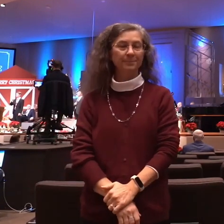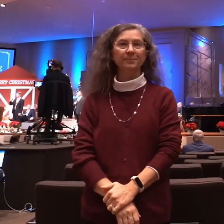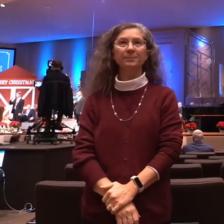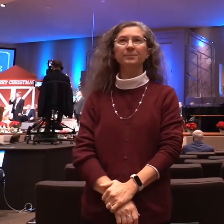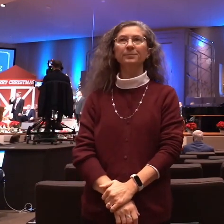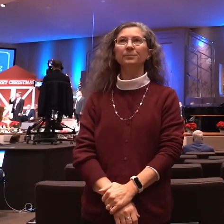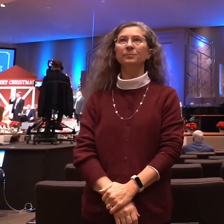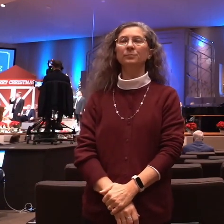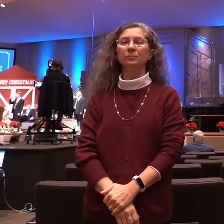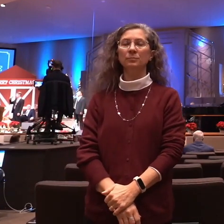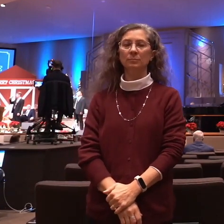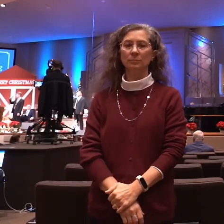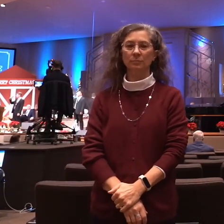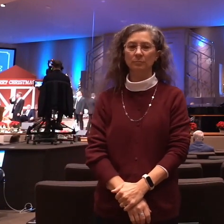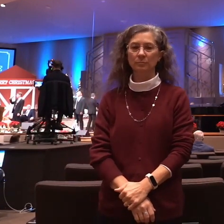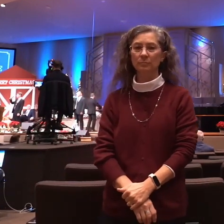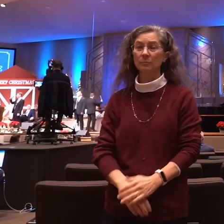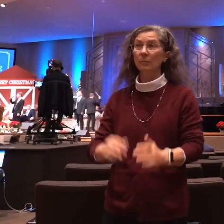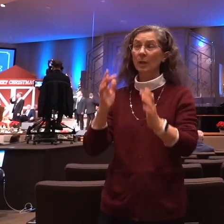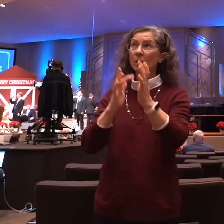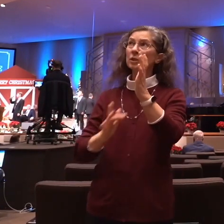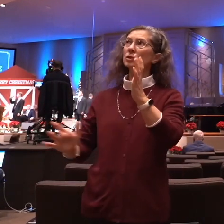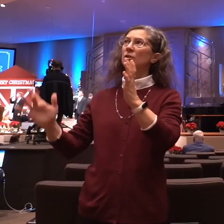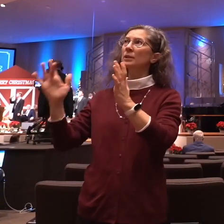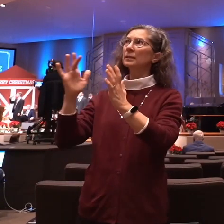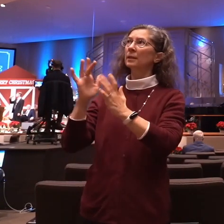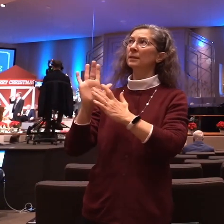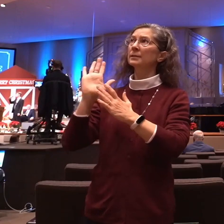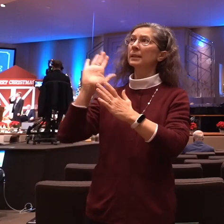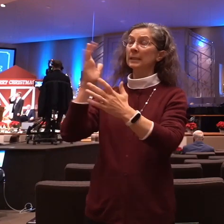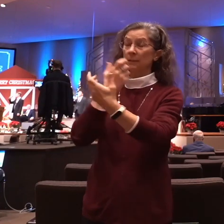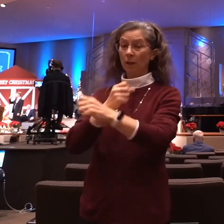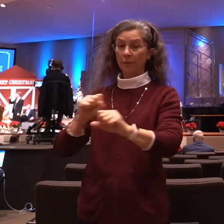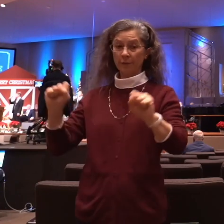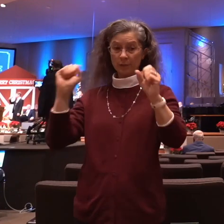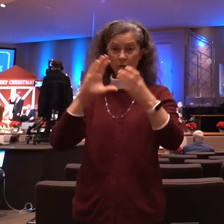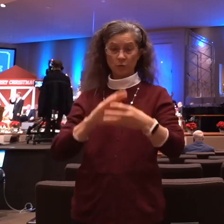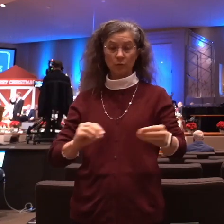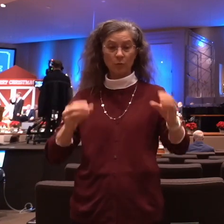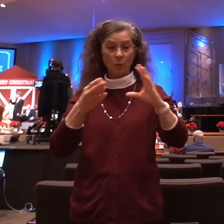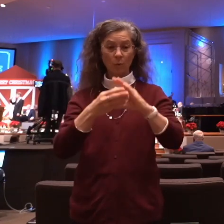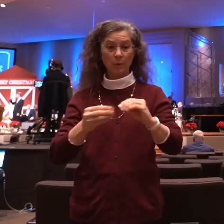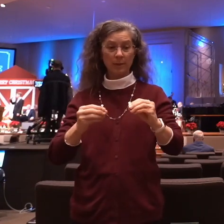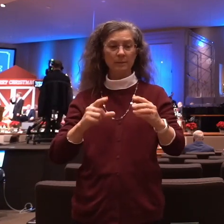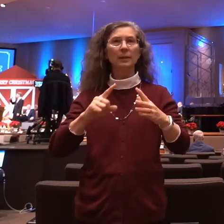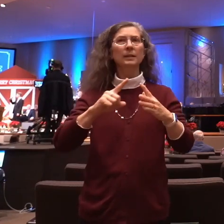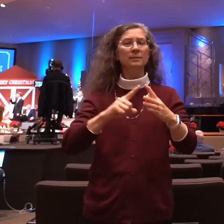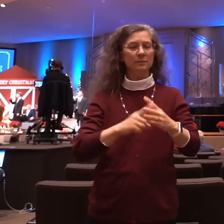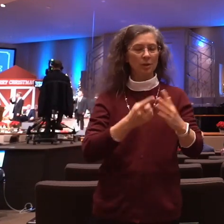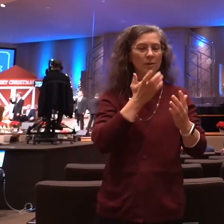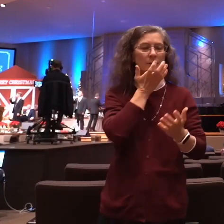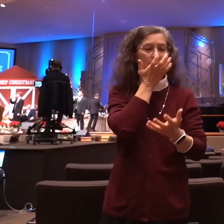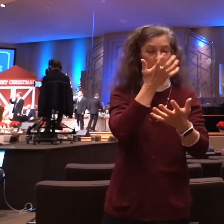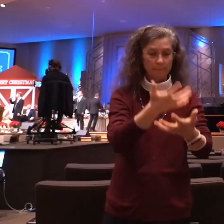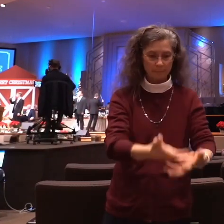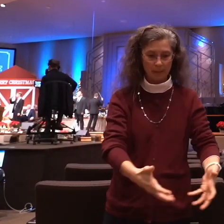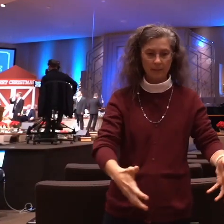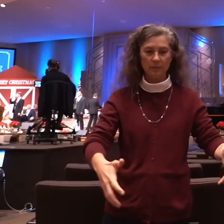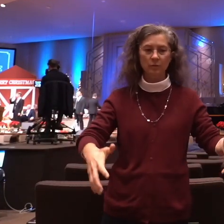We didn't see it coming The story of redemption Was